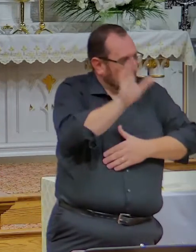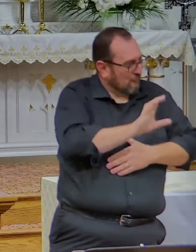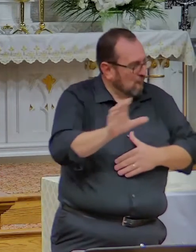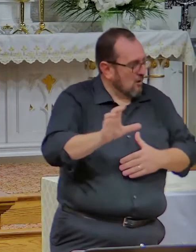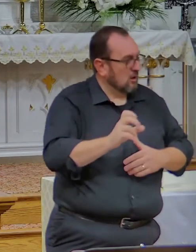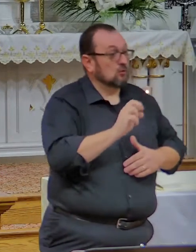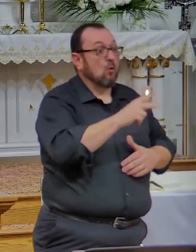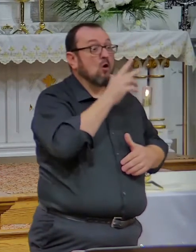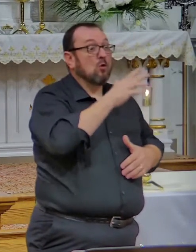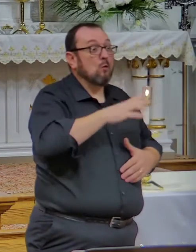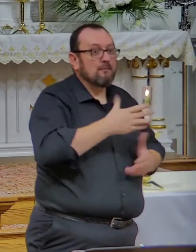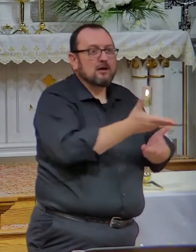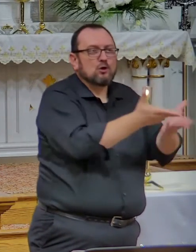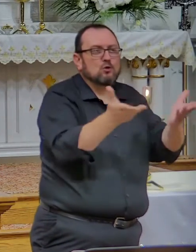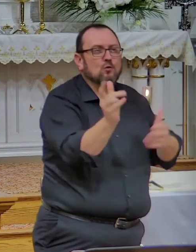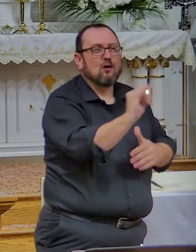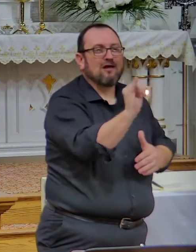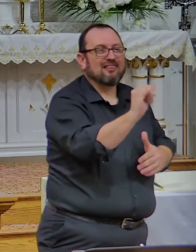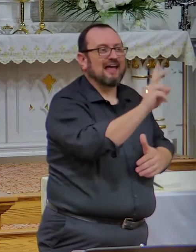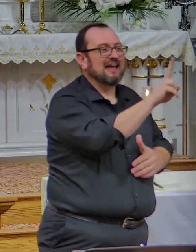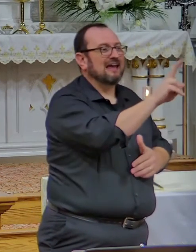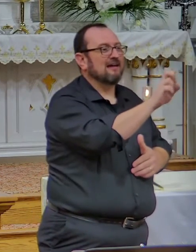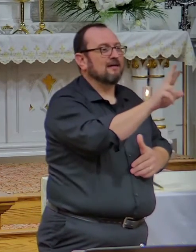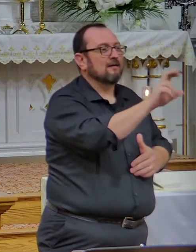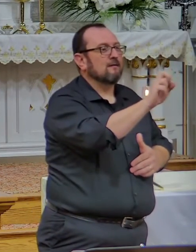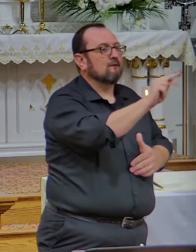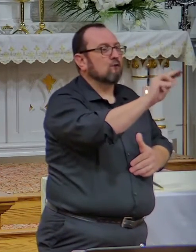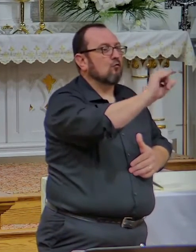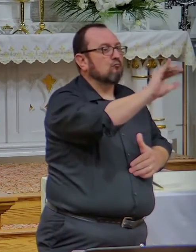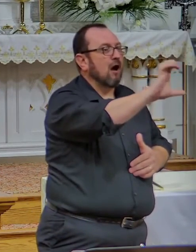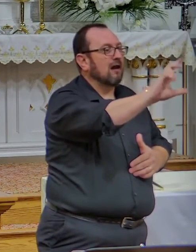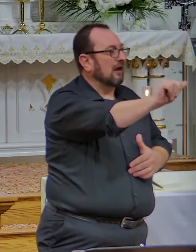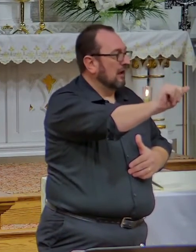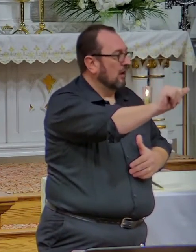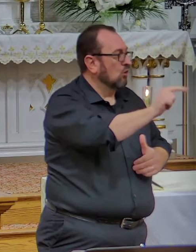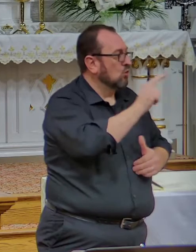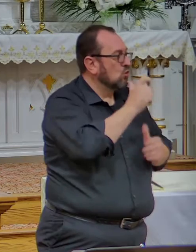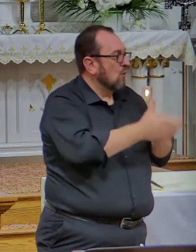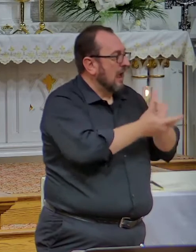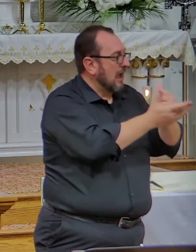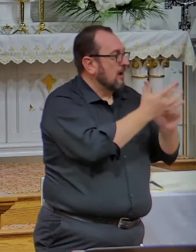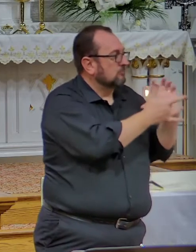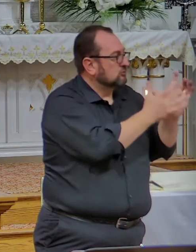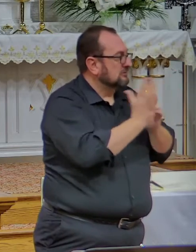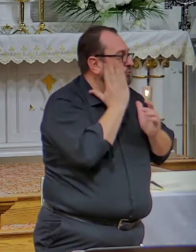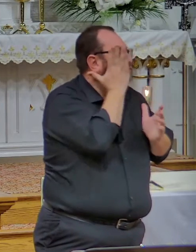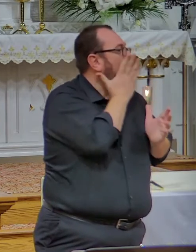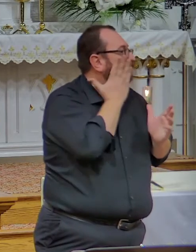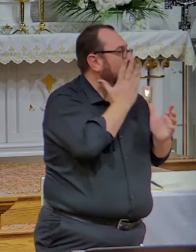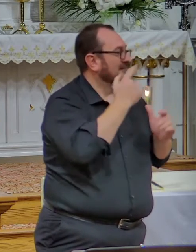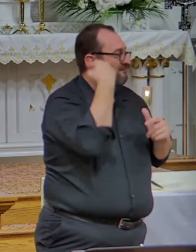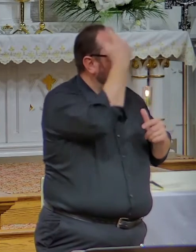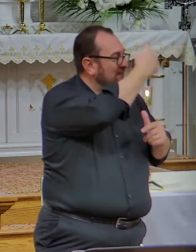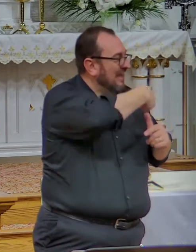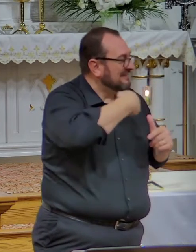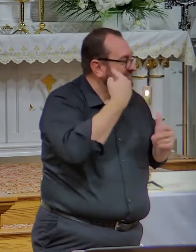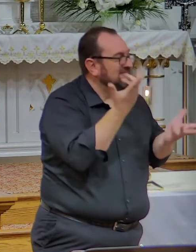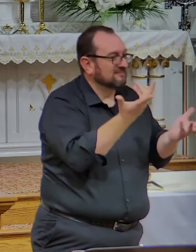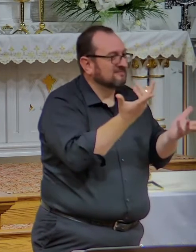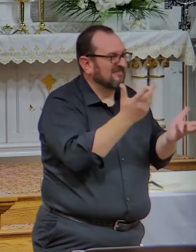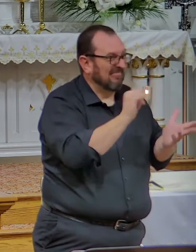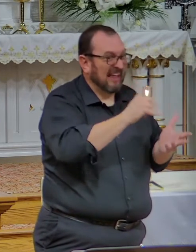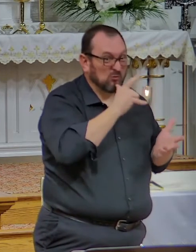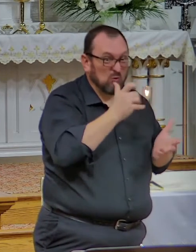That's where people experience and find out they're loved in their parish community.